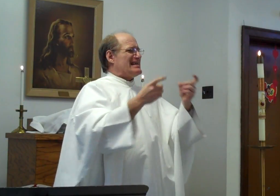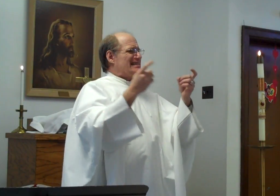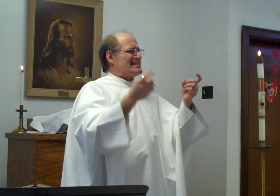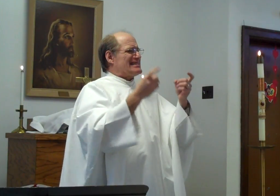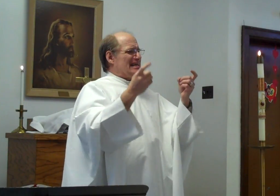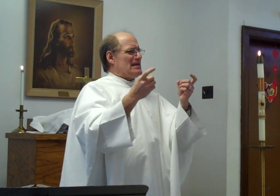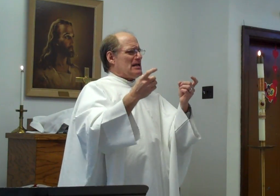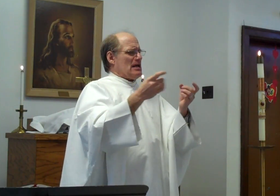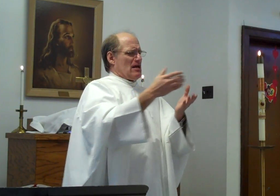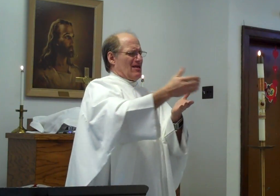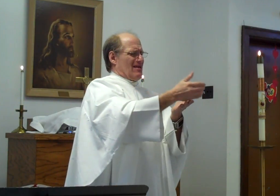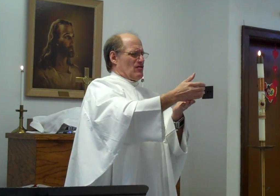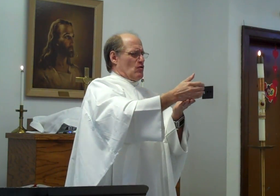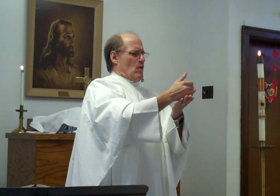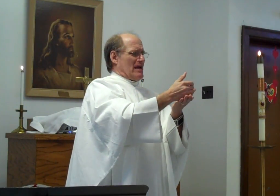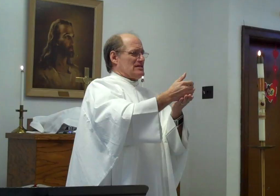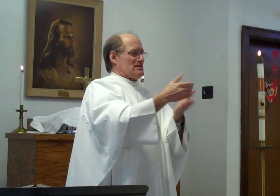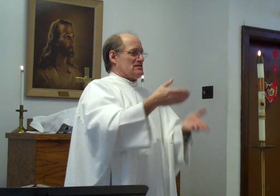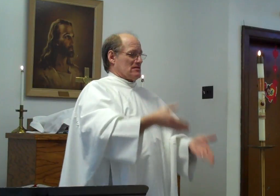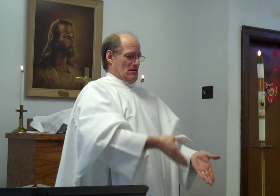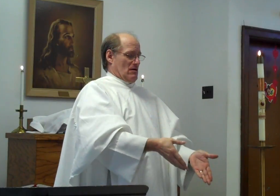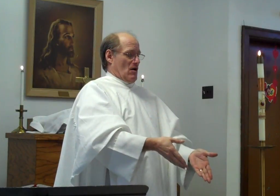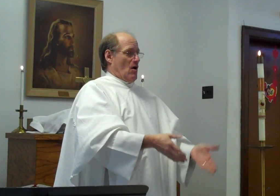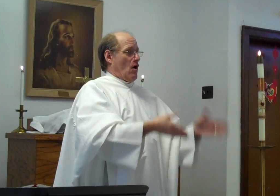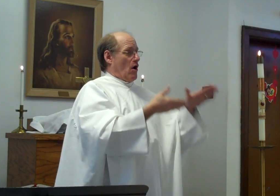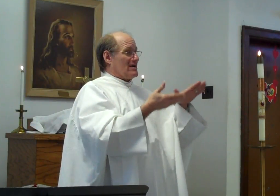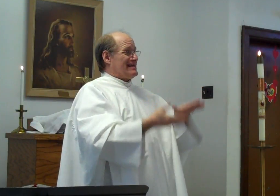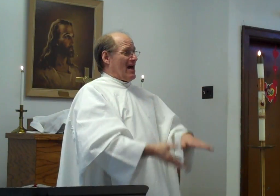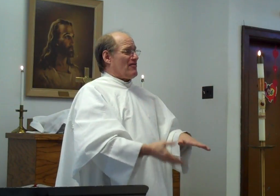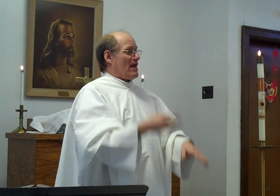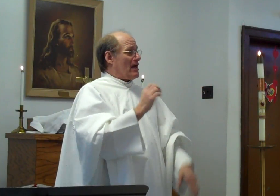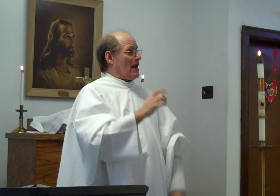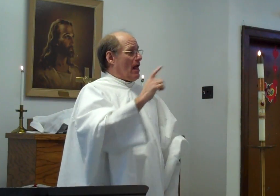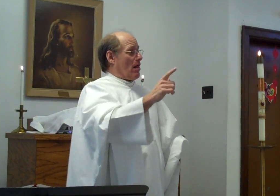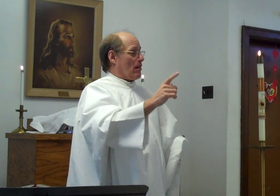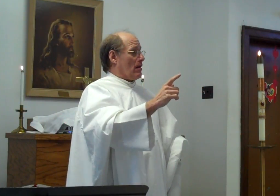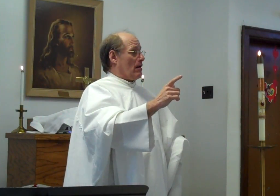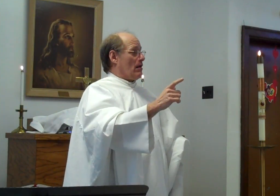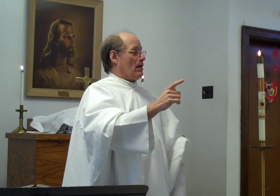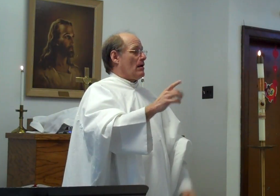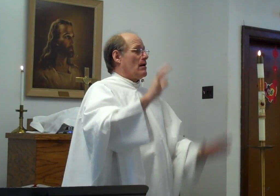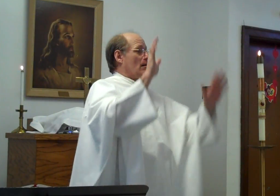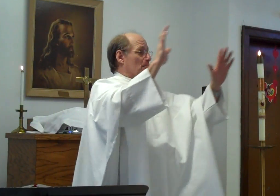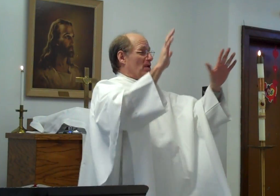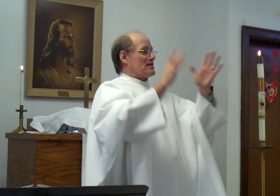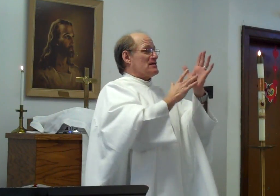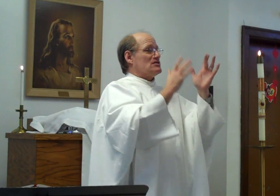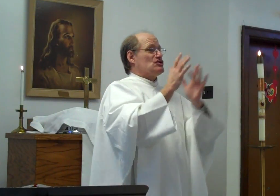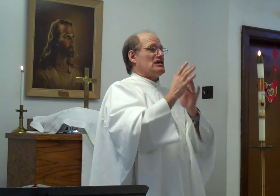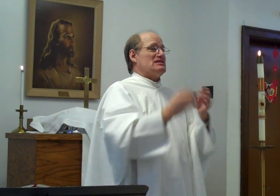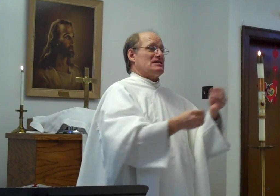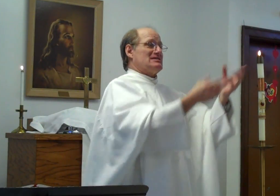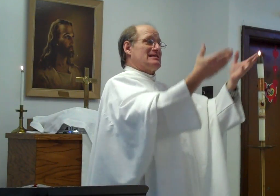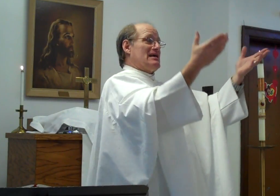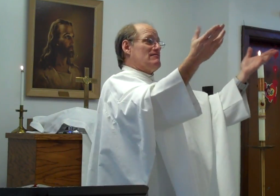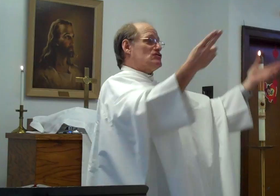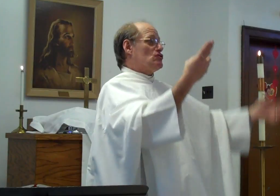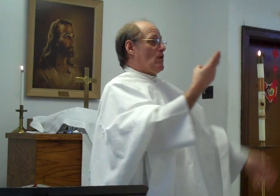Sin, the wages, our death, and hell. But Jesus Jesus gives to